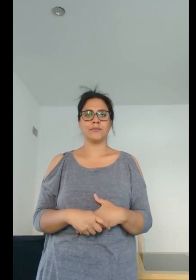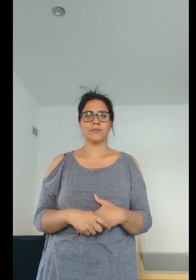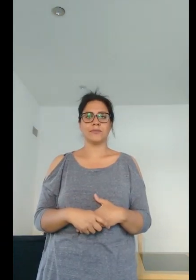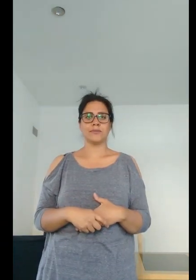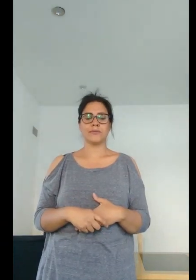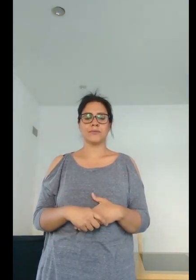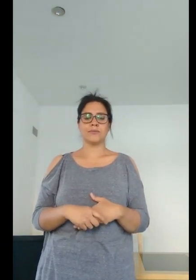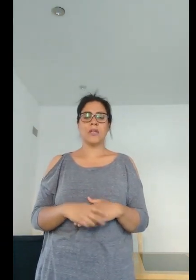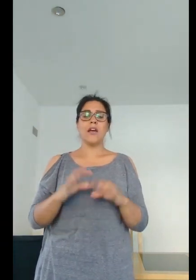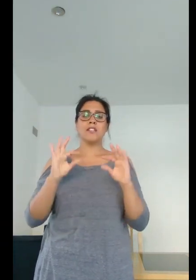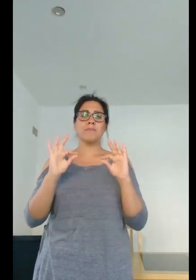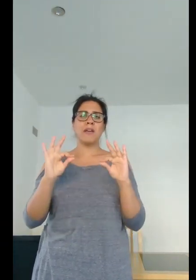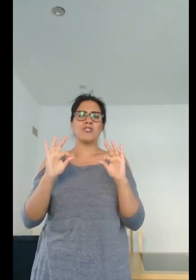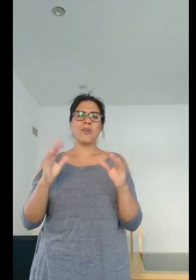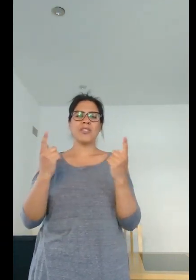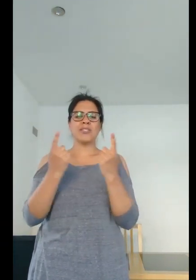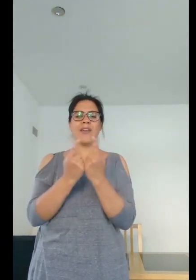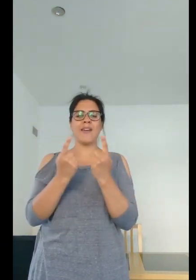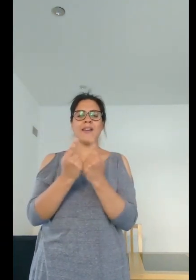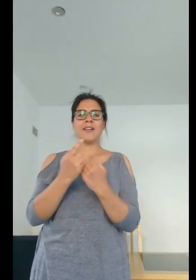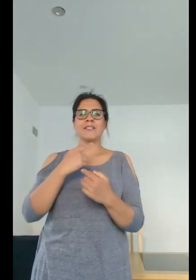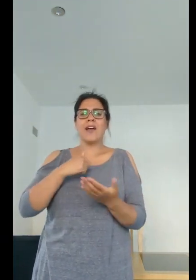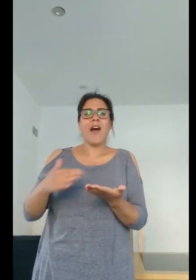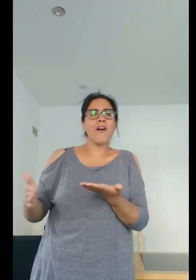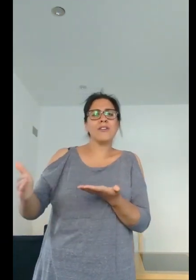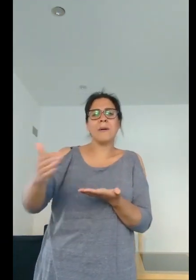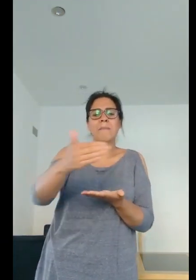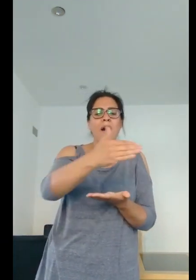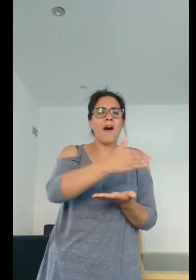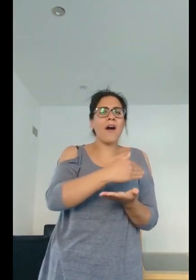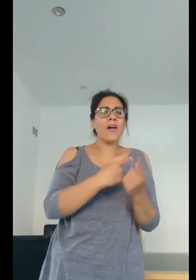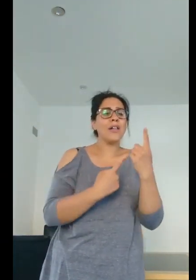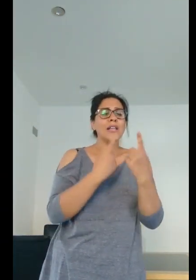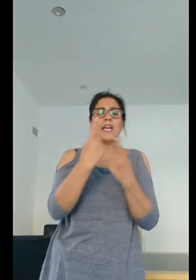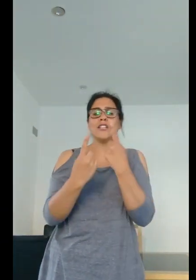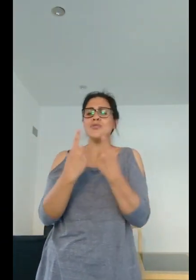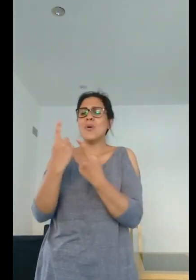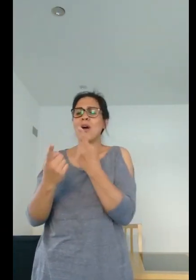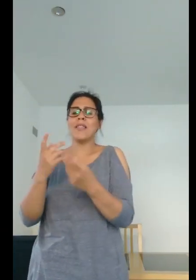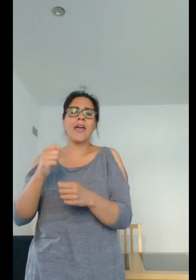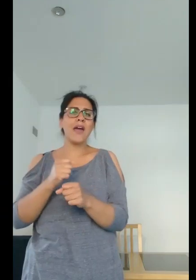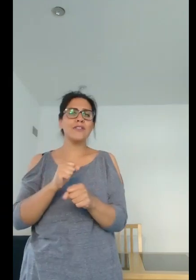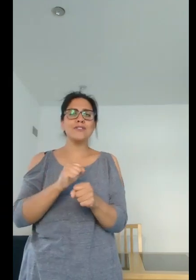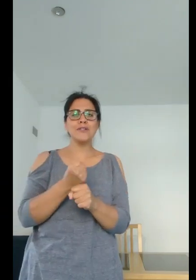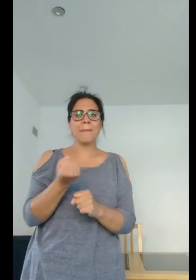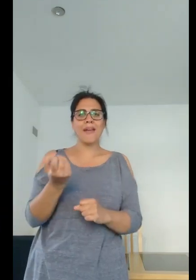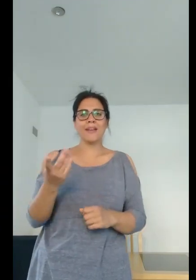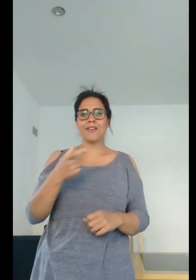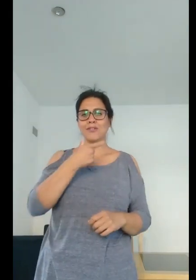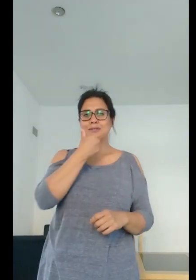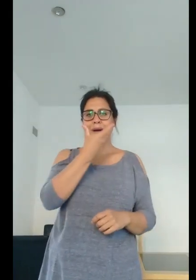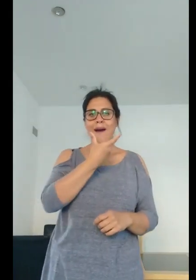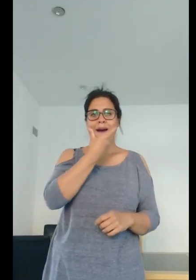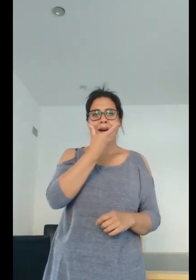special things I compile, each one there to make you smile,